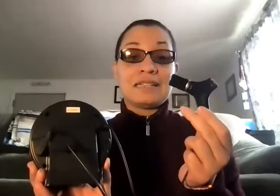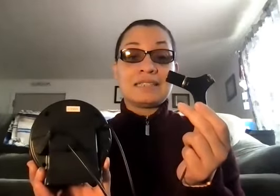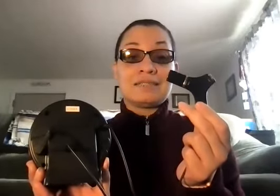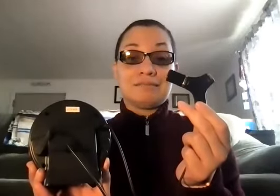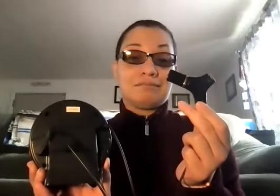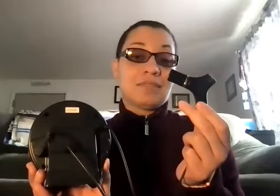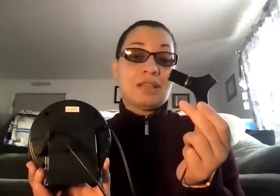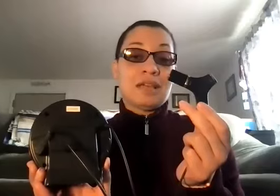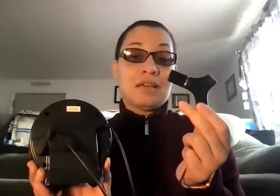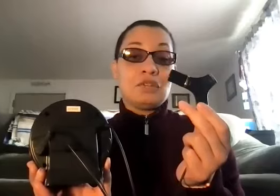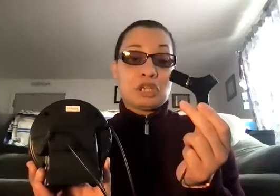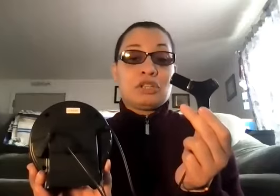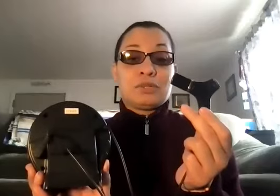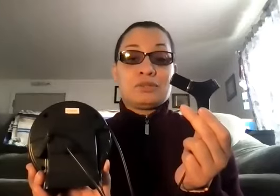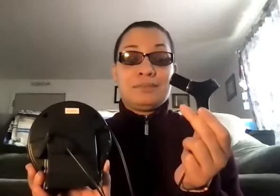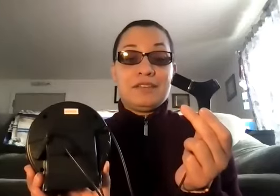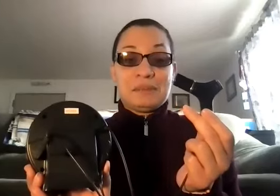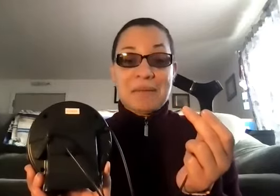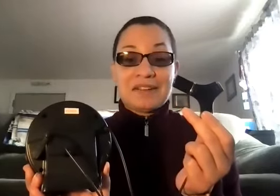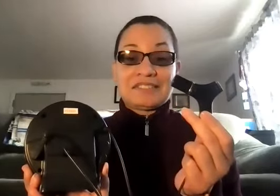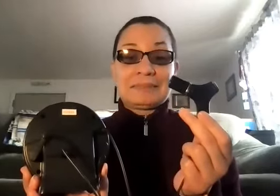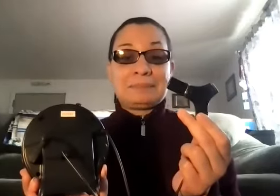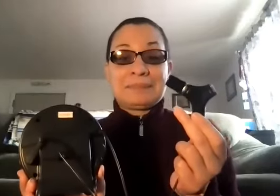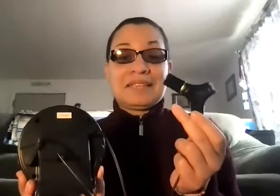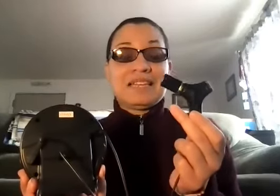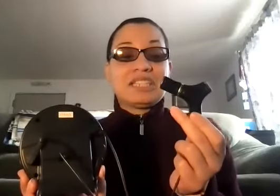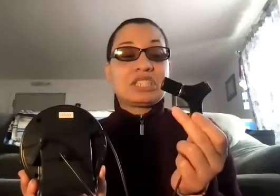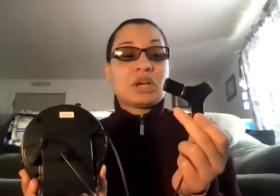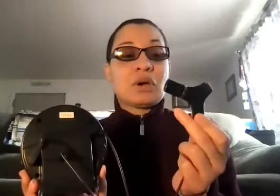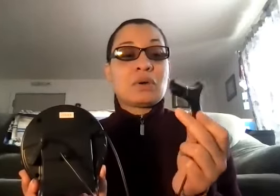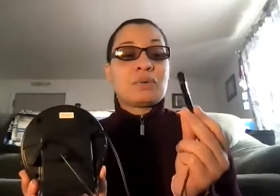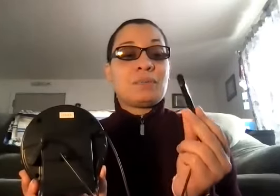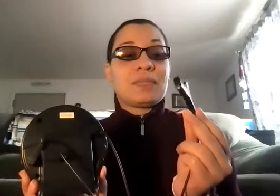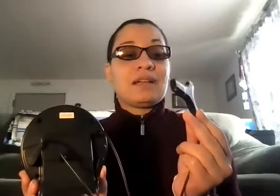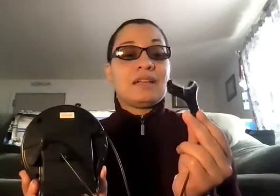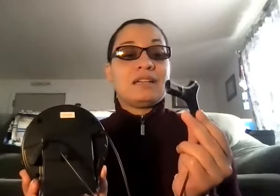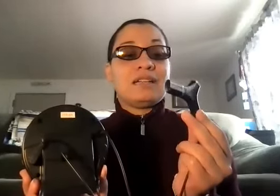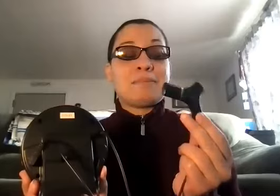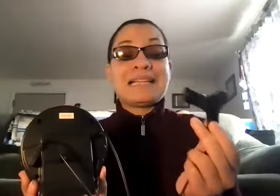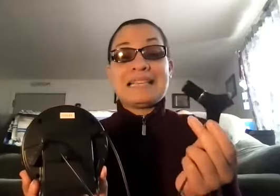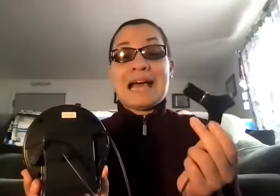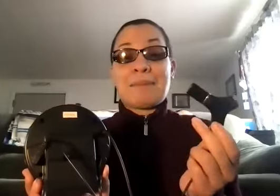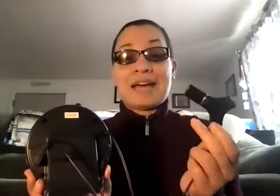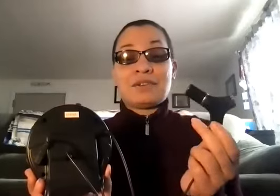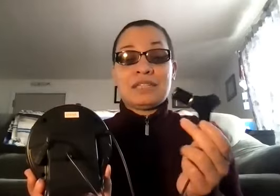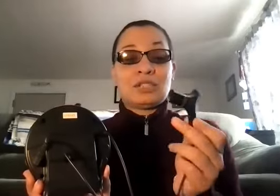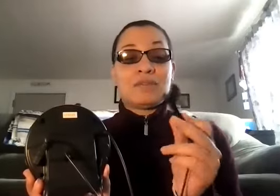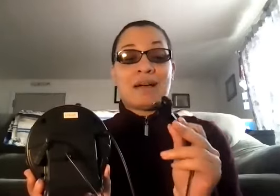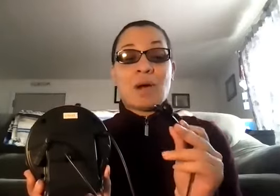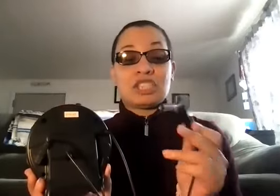rechargeable hearing battery. So, it's my CI battery. So, if I want to